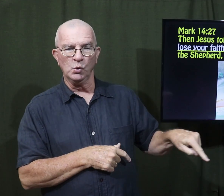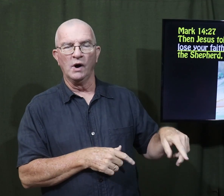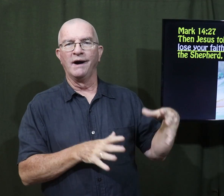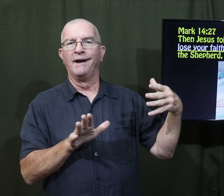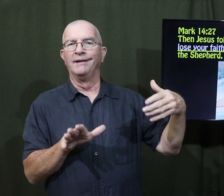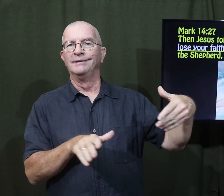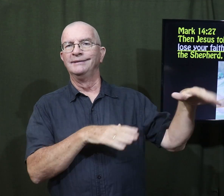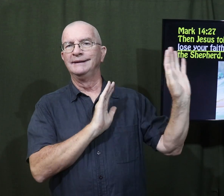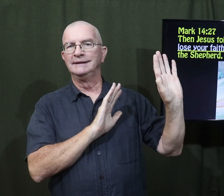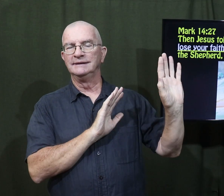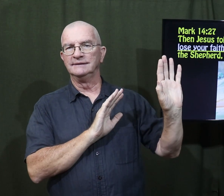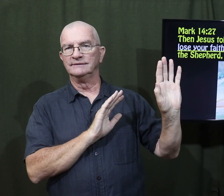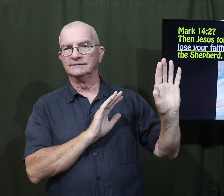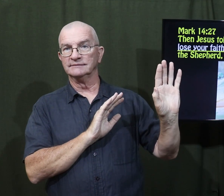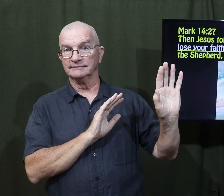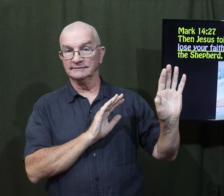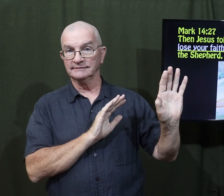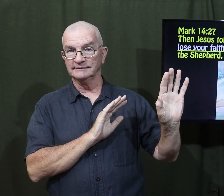And all of you will leave me.